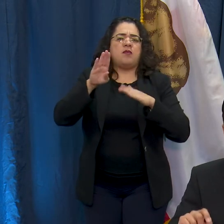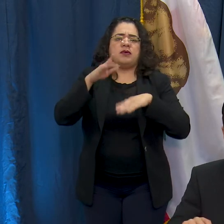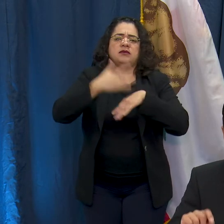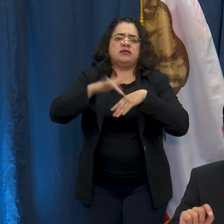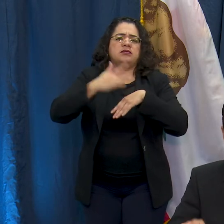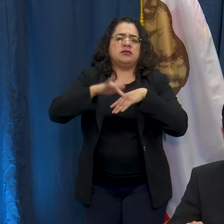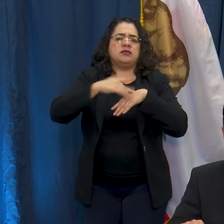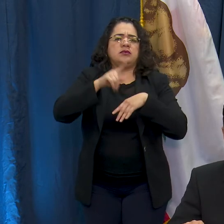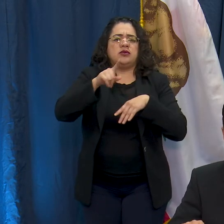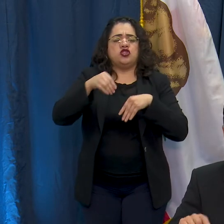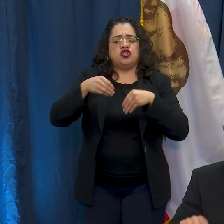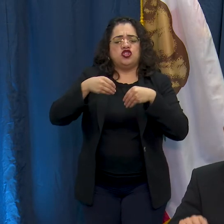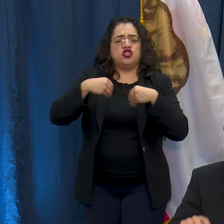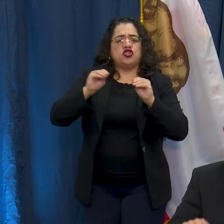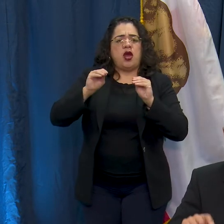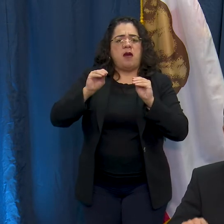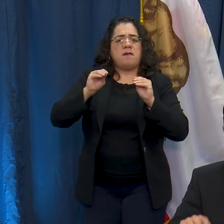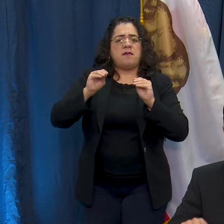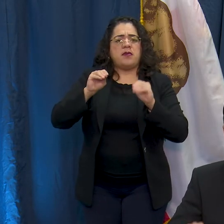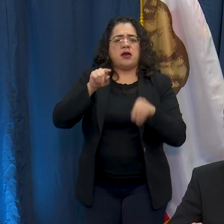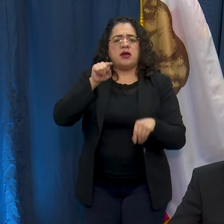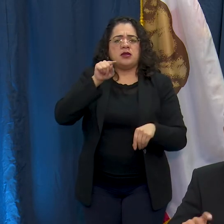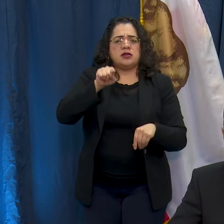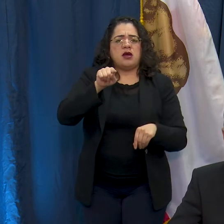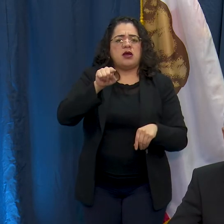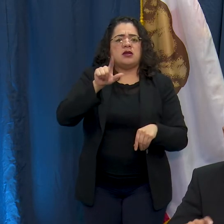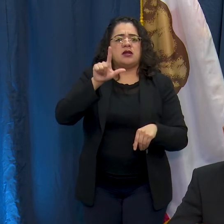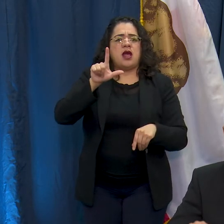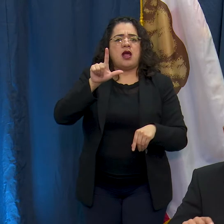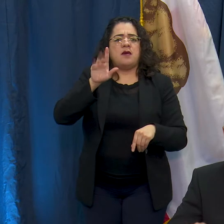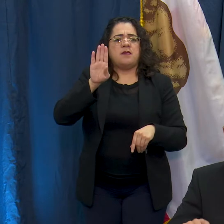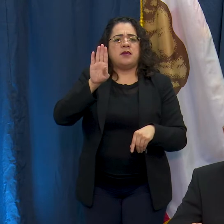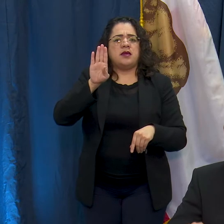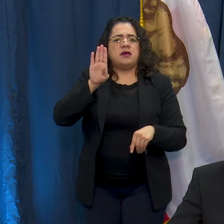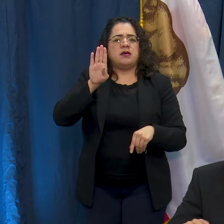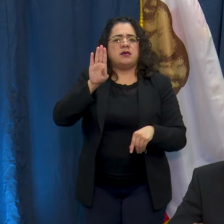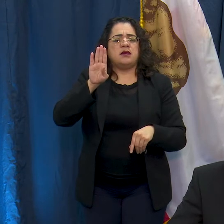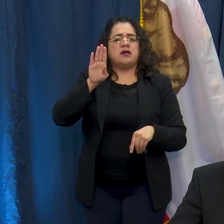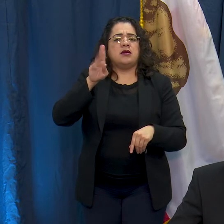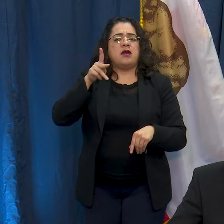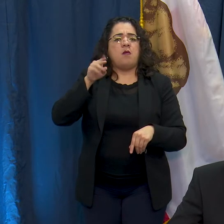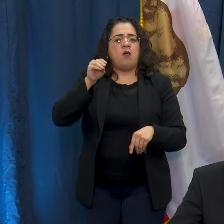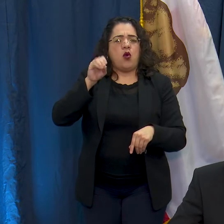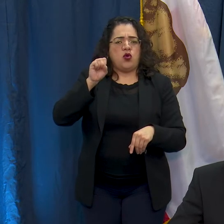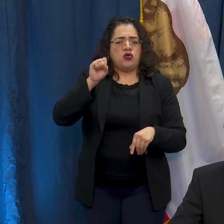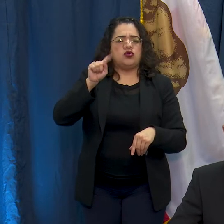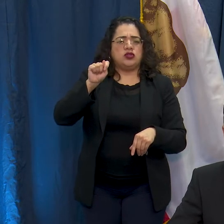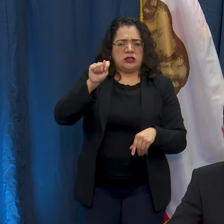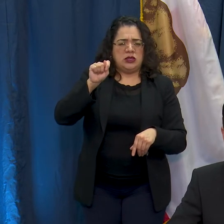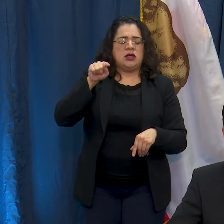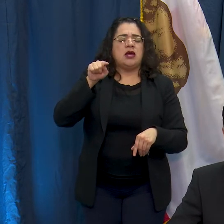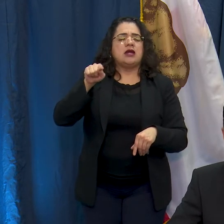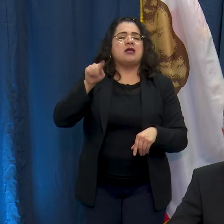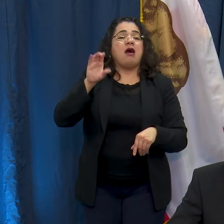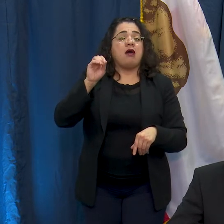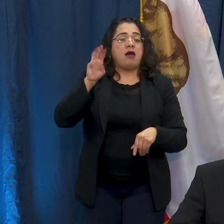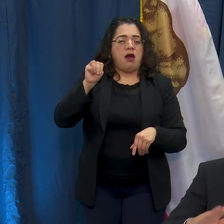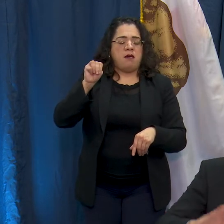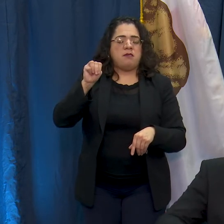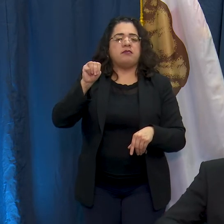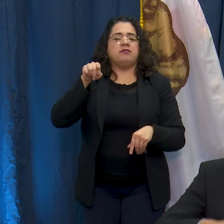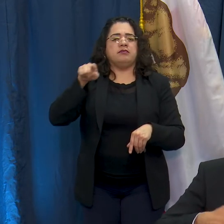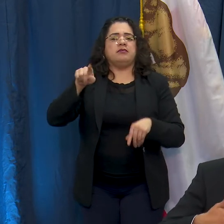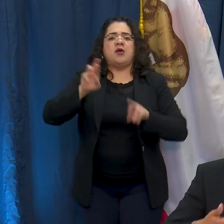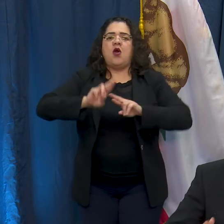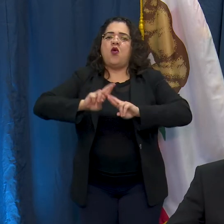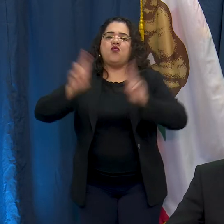So if you go to shop.lbpost.com that's shop.lbpost.com you can visit this marketplace. It